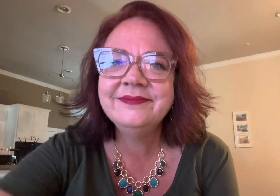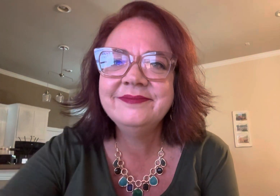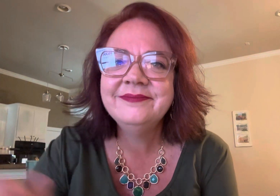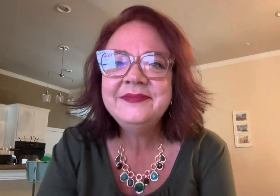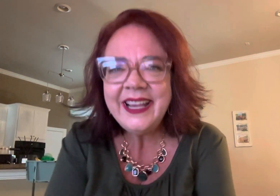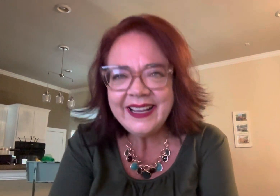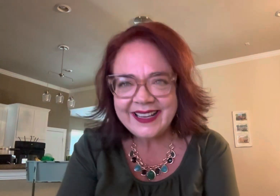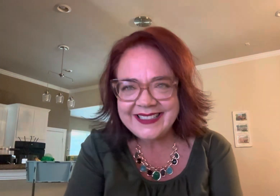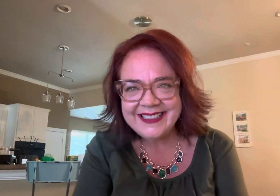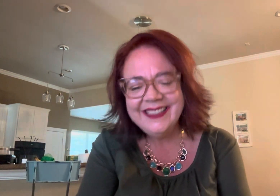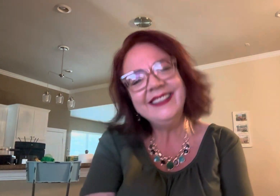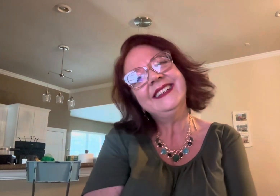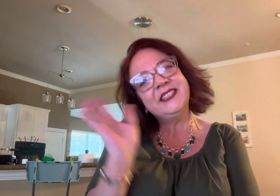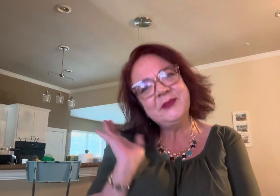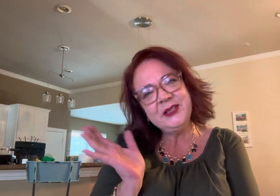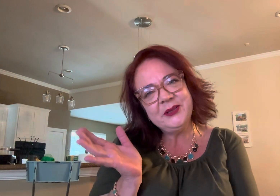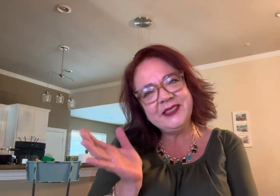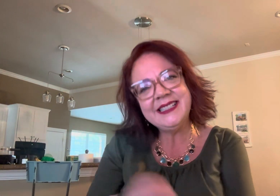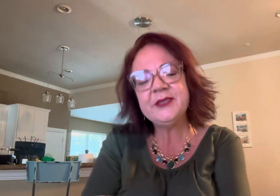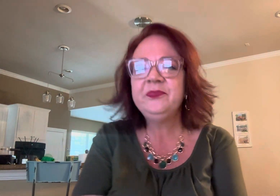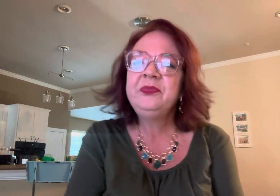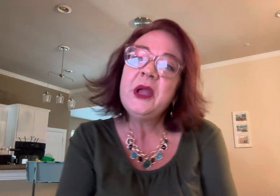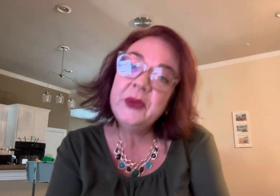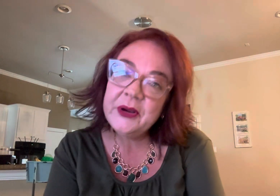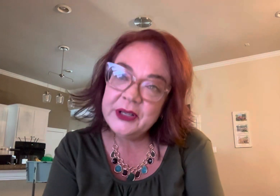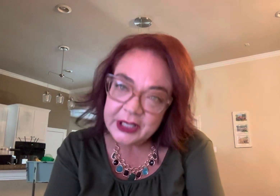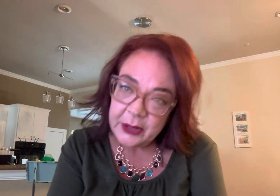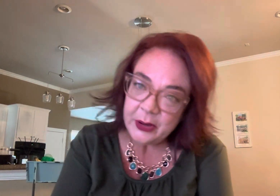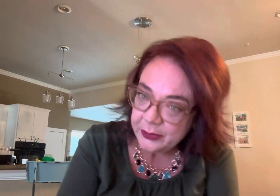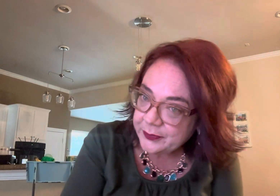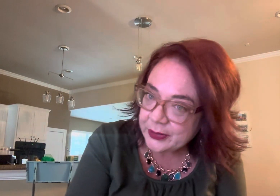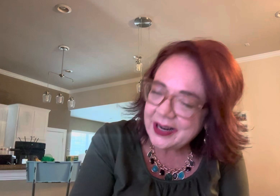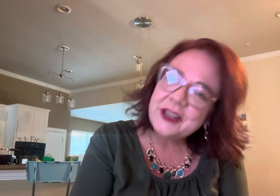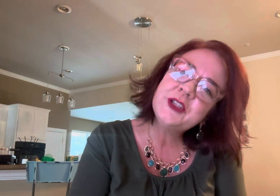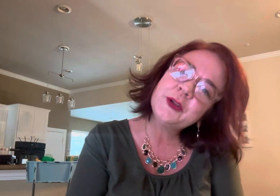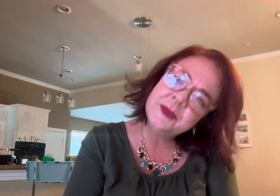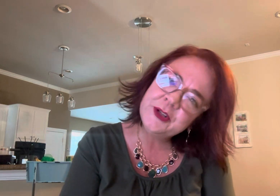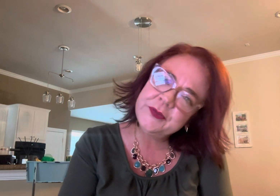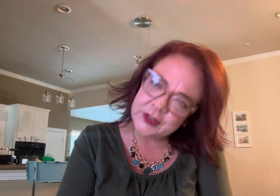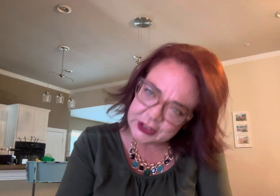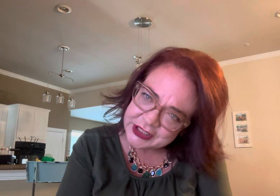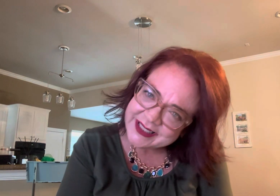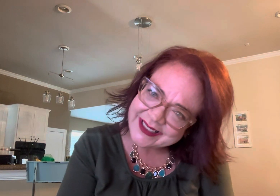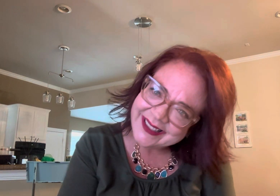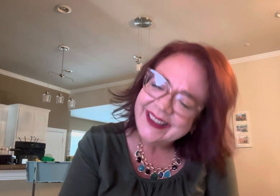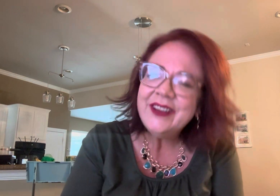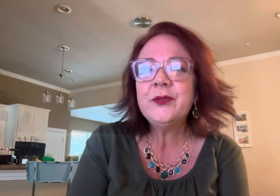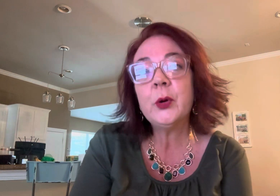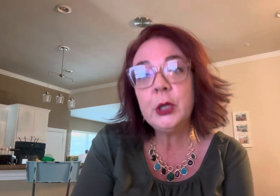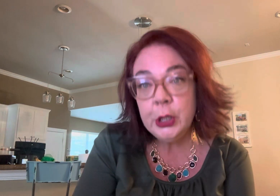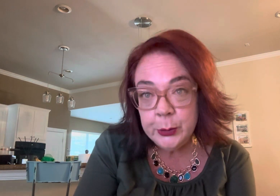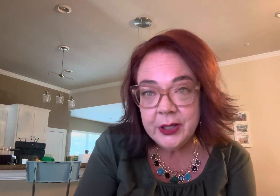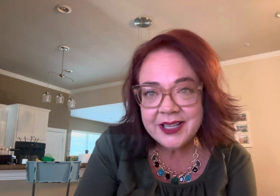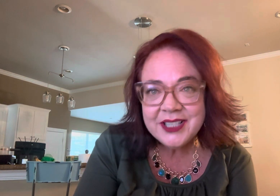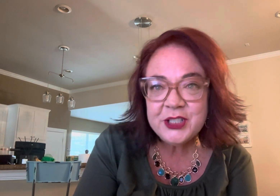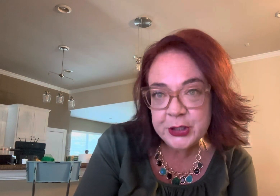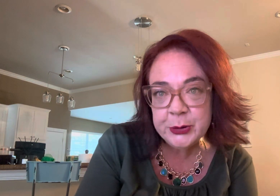hey guys it's miss lewis we are going to go over our scripture verse for luke 2